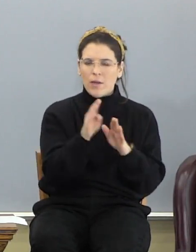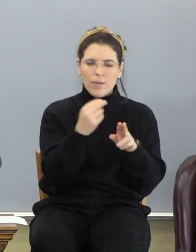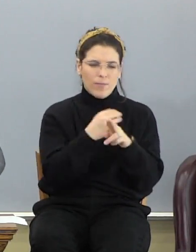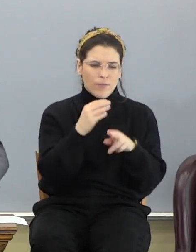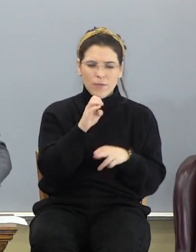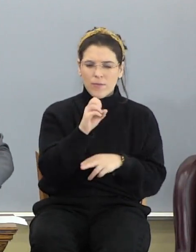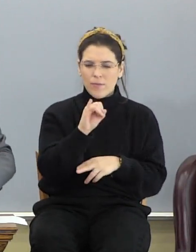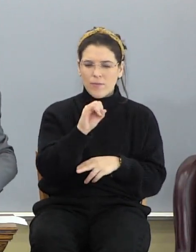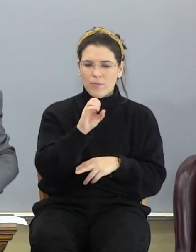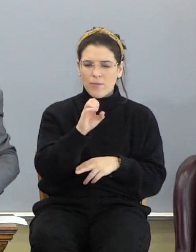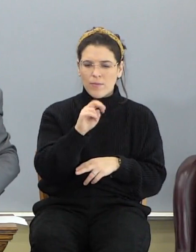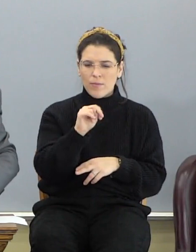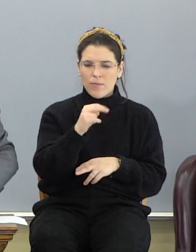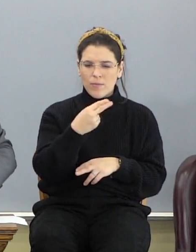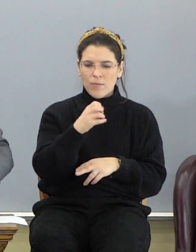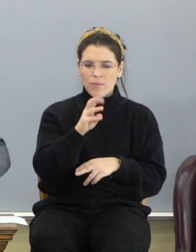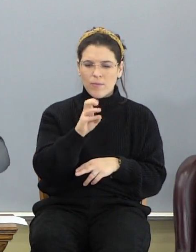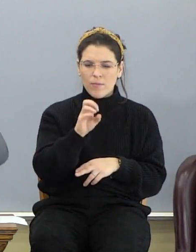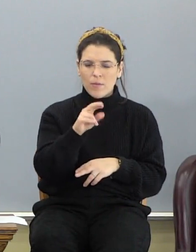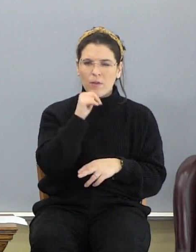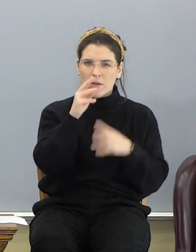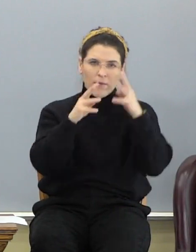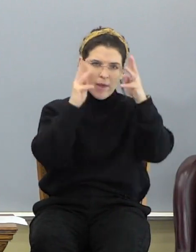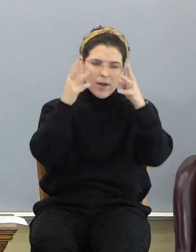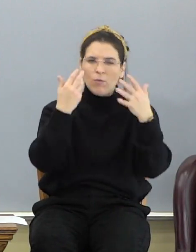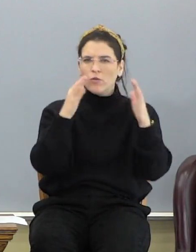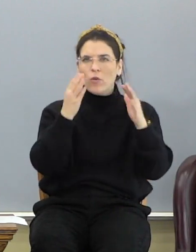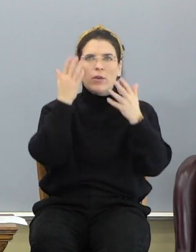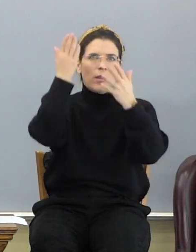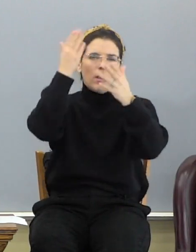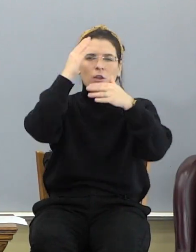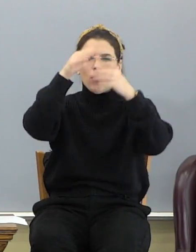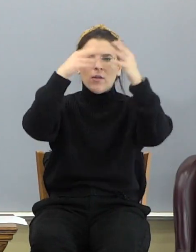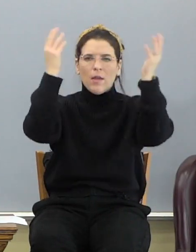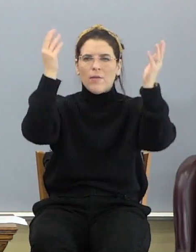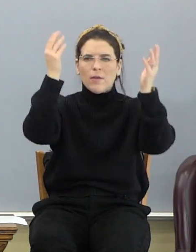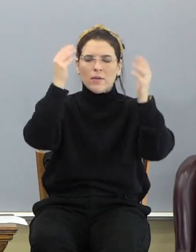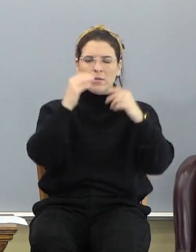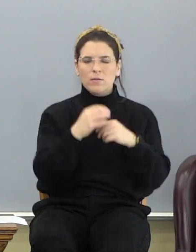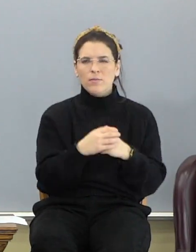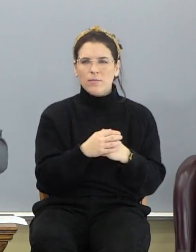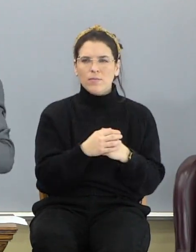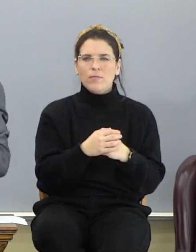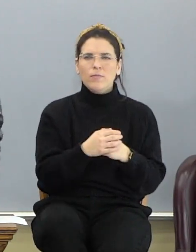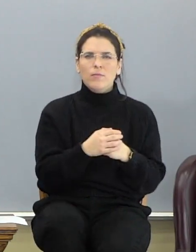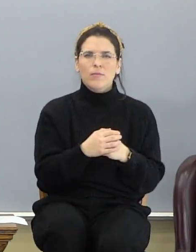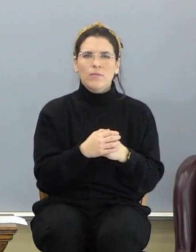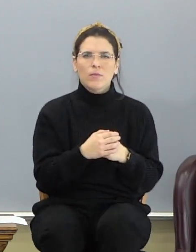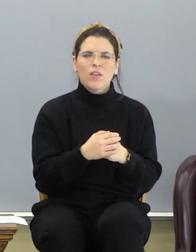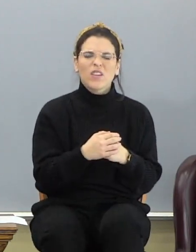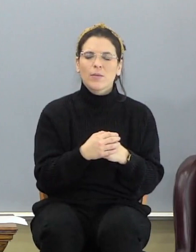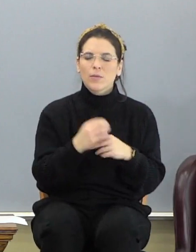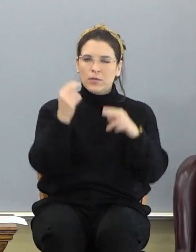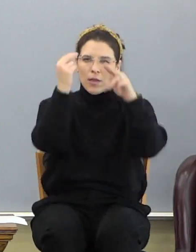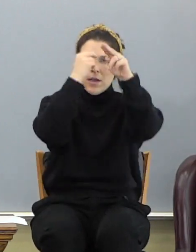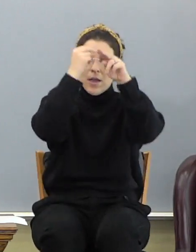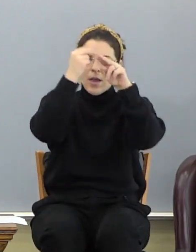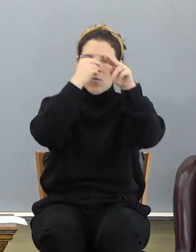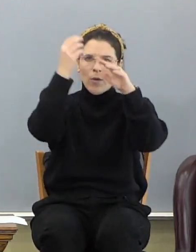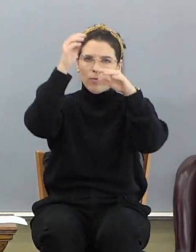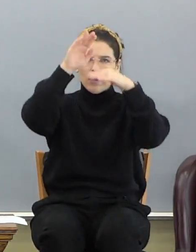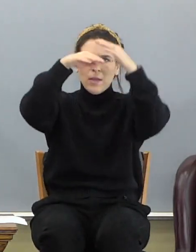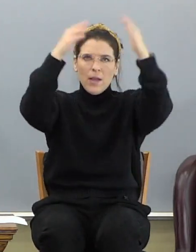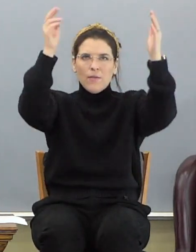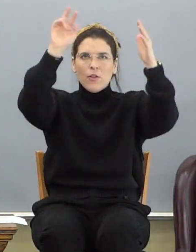Eisenhower didn't invent it. It was already an issue. But there's this interstate system all through the heavens